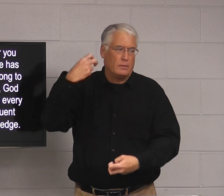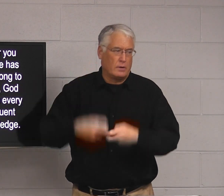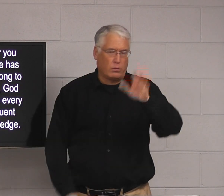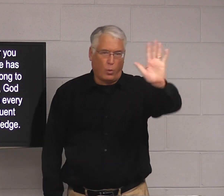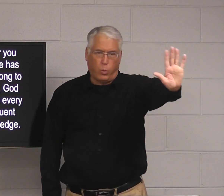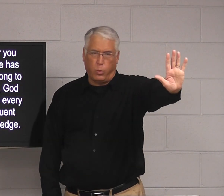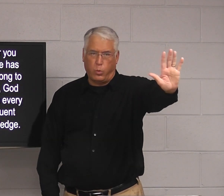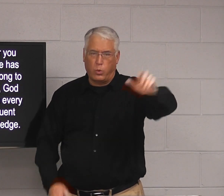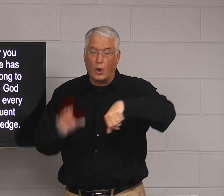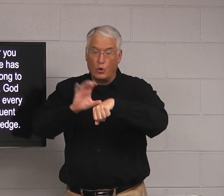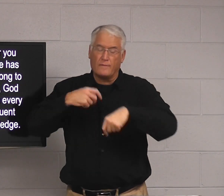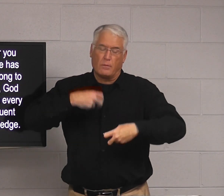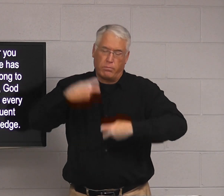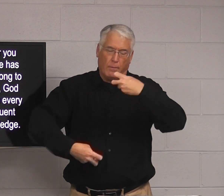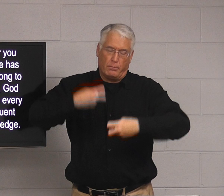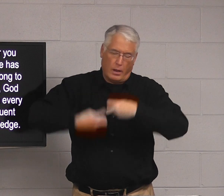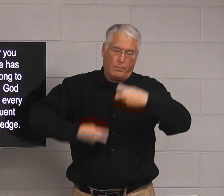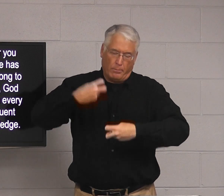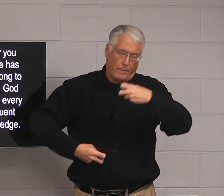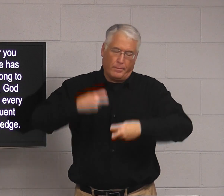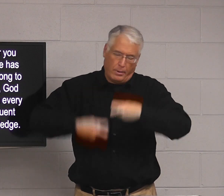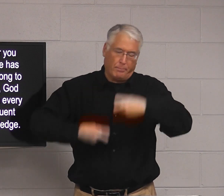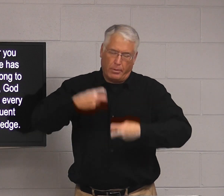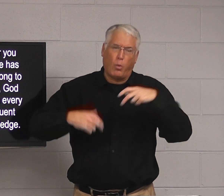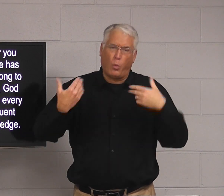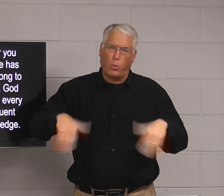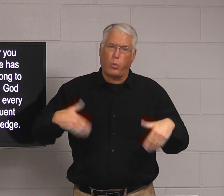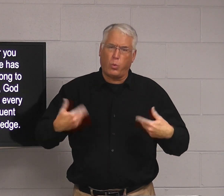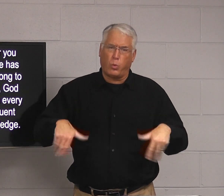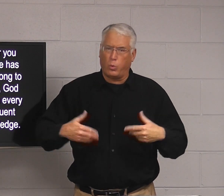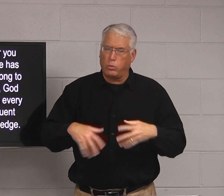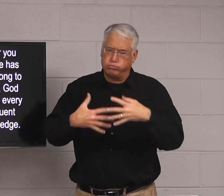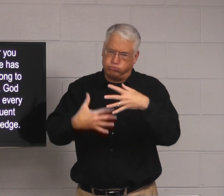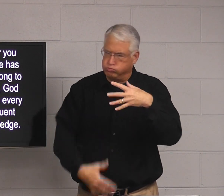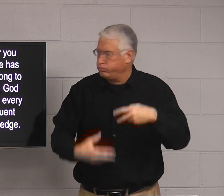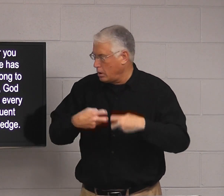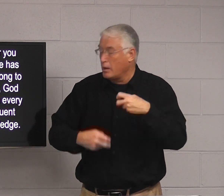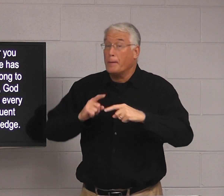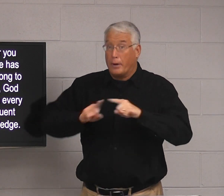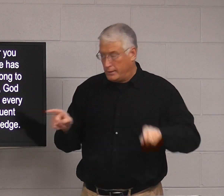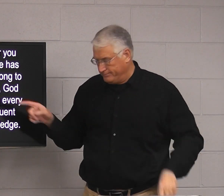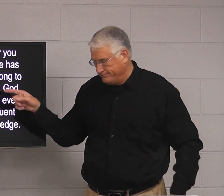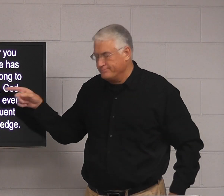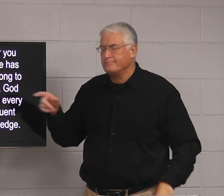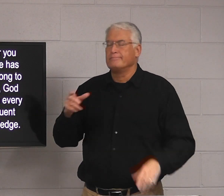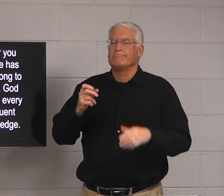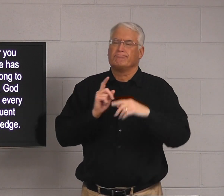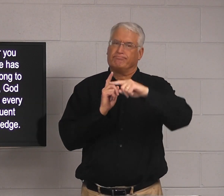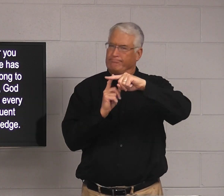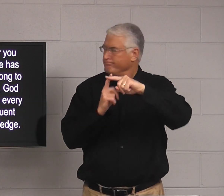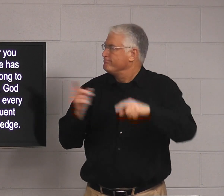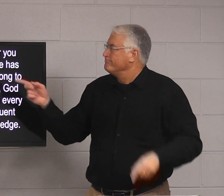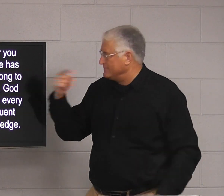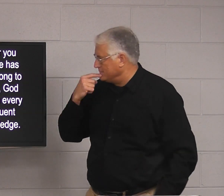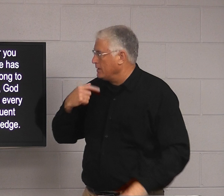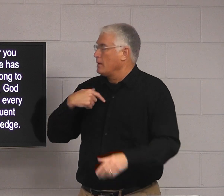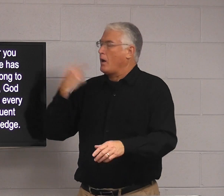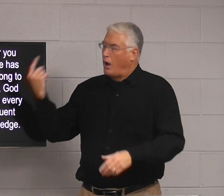they had lots of problems. The church has had many, many, many problems. But, they stayed